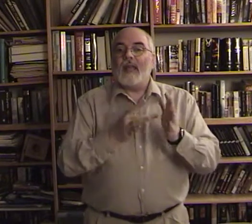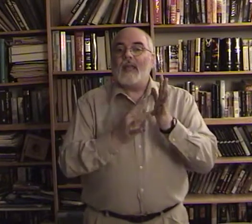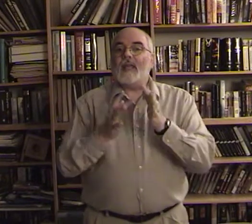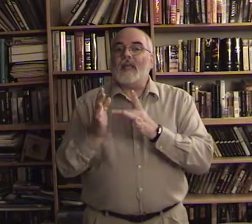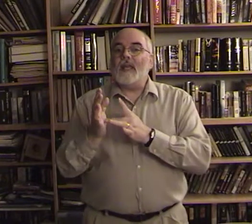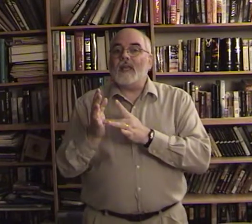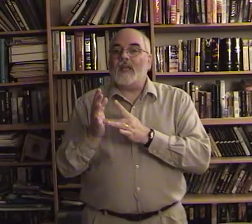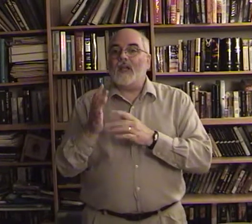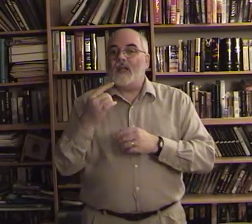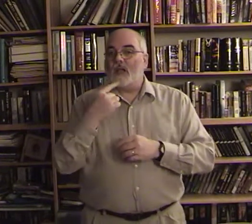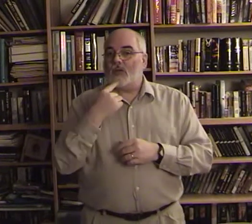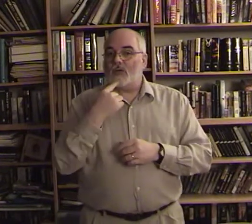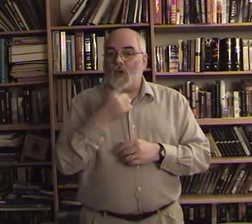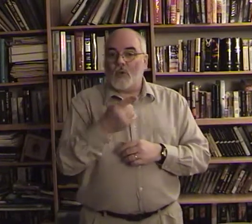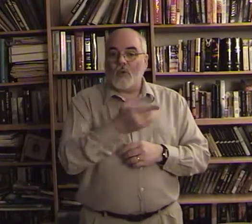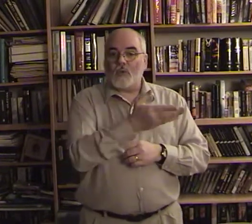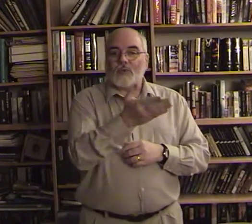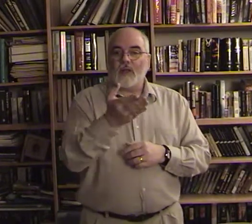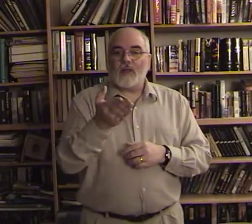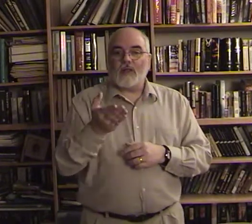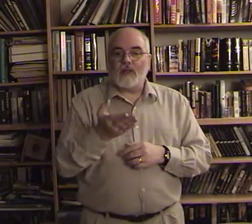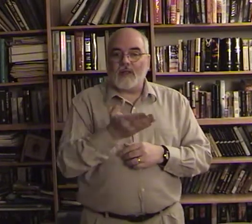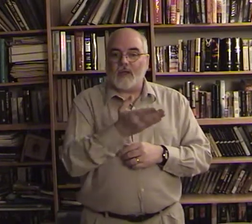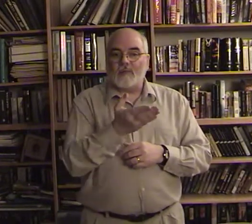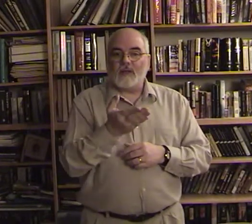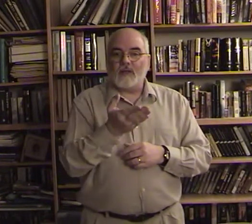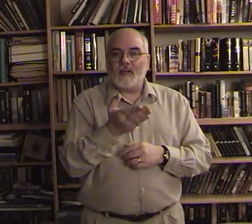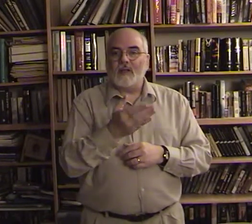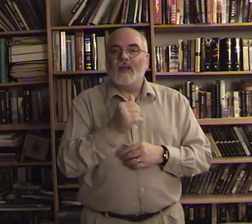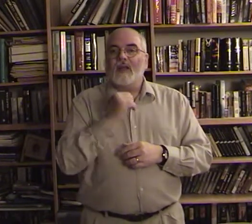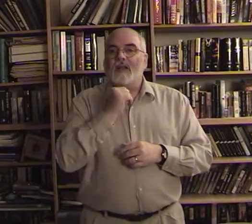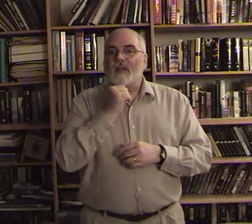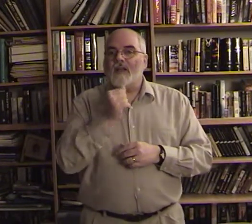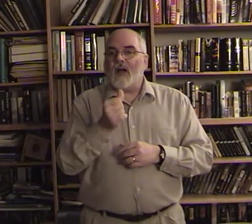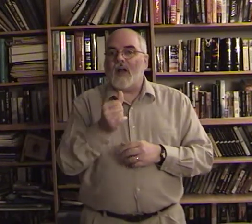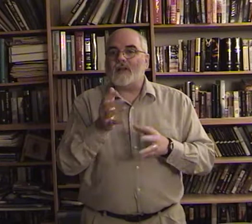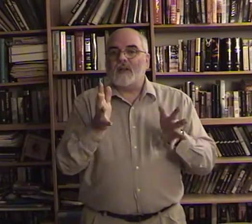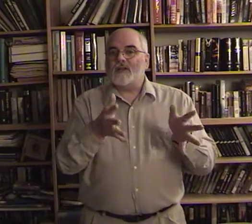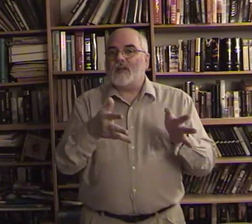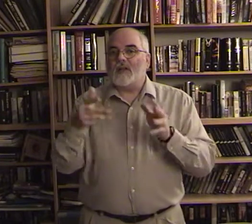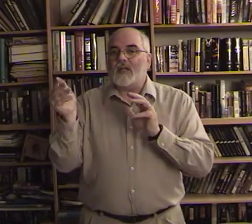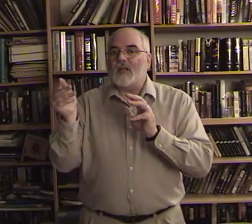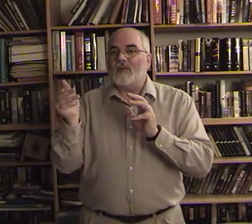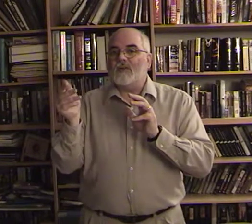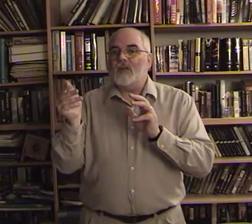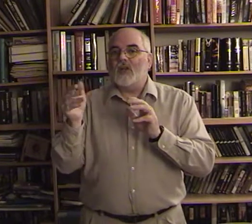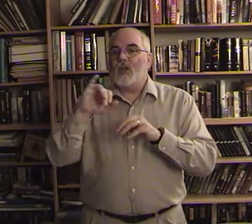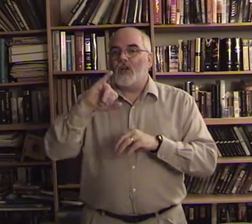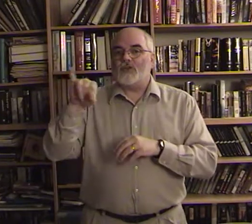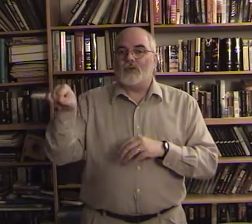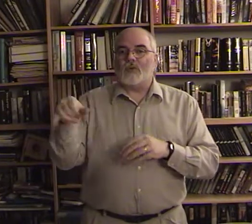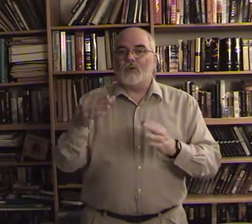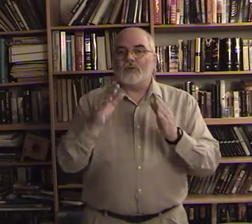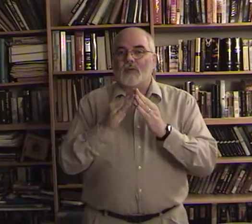he told them not to leave jerusalem